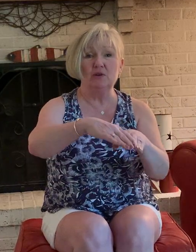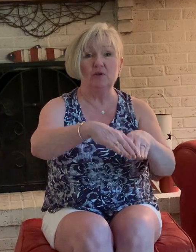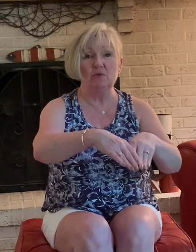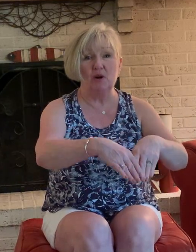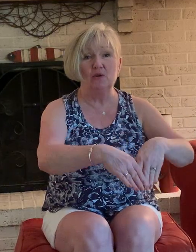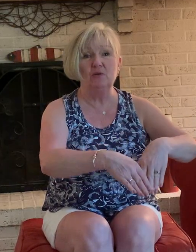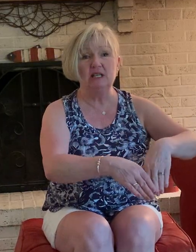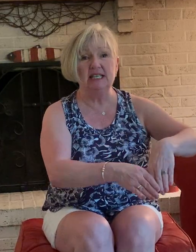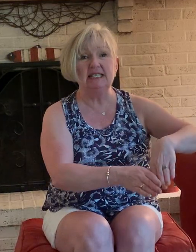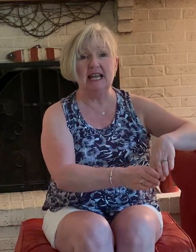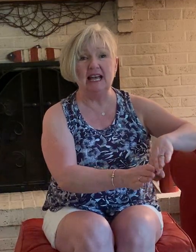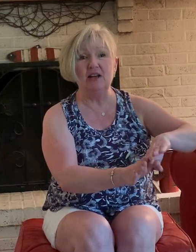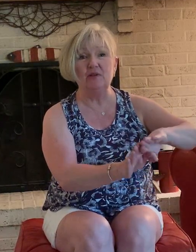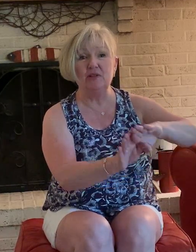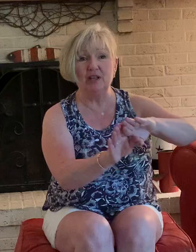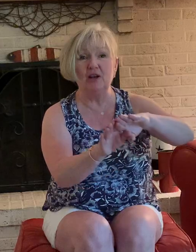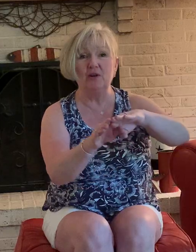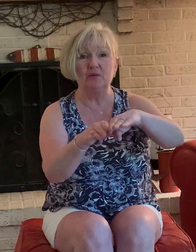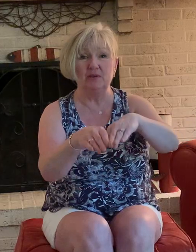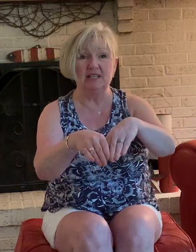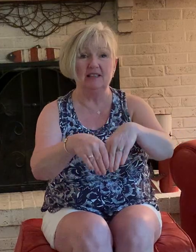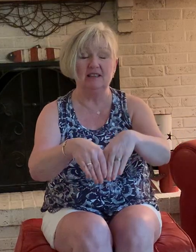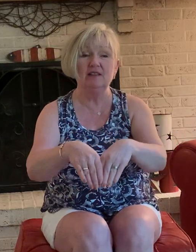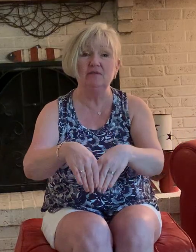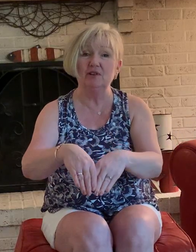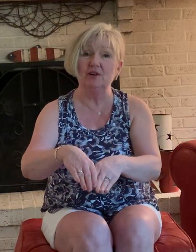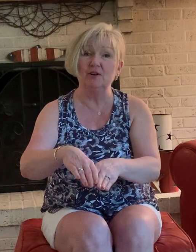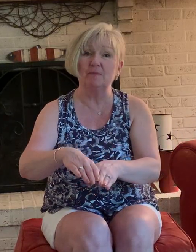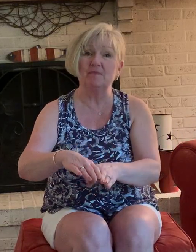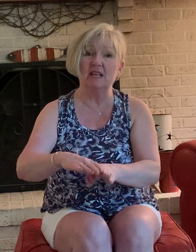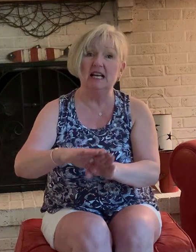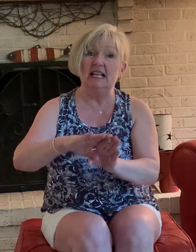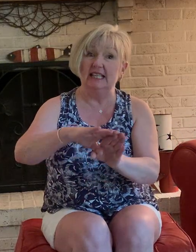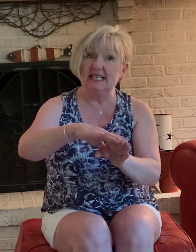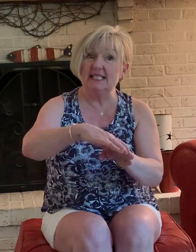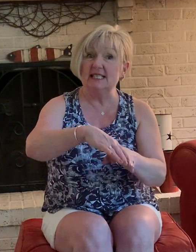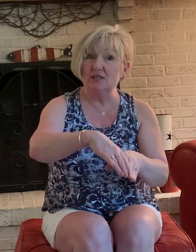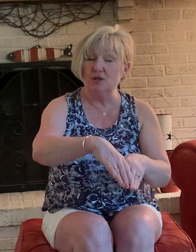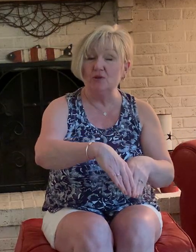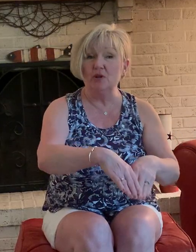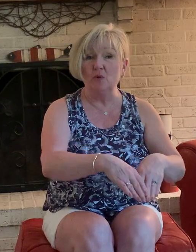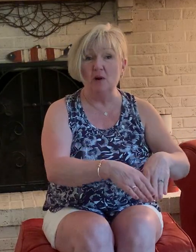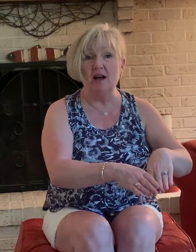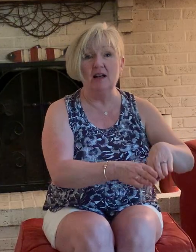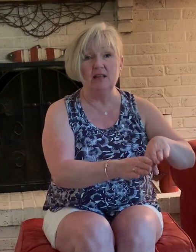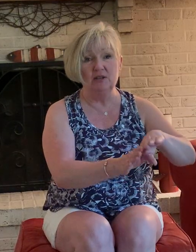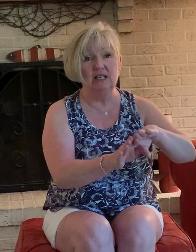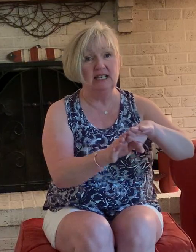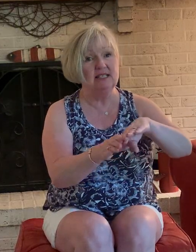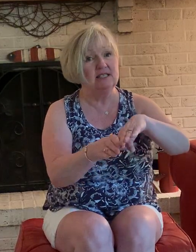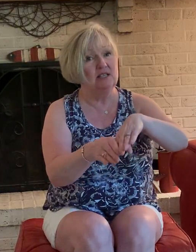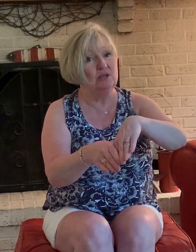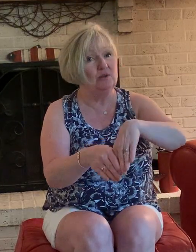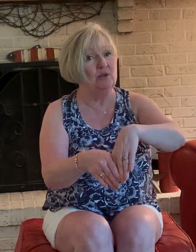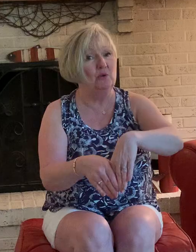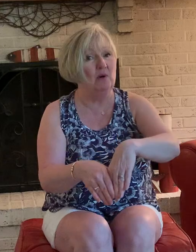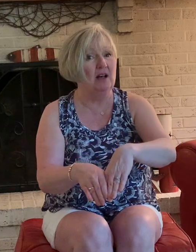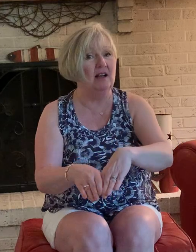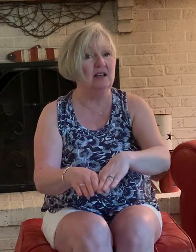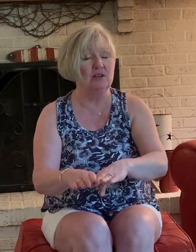rolling down the river listen to the water listen to the water